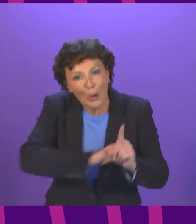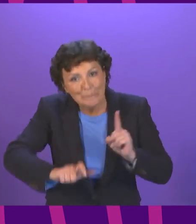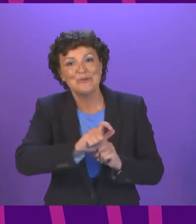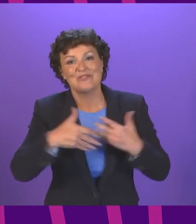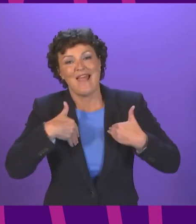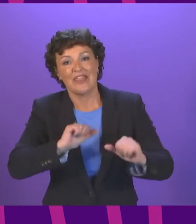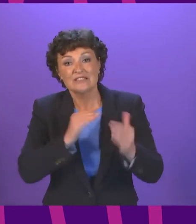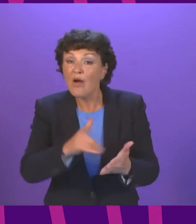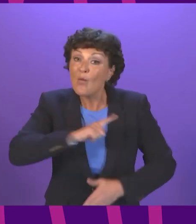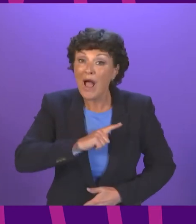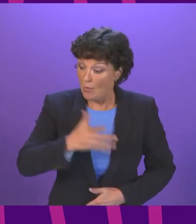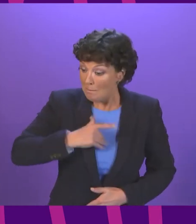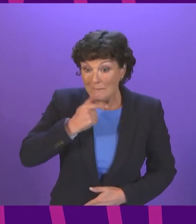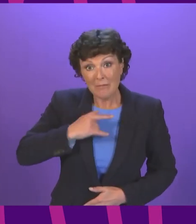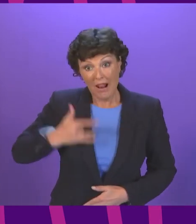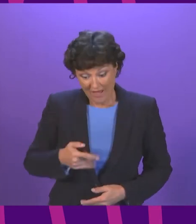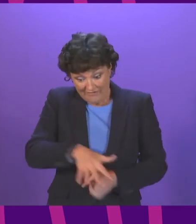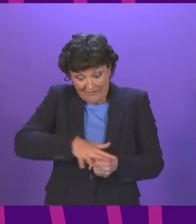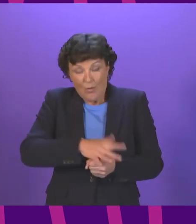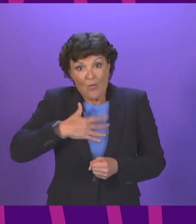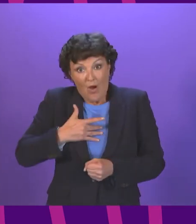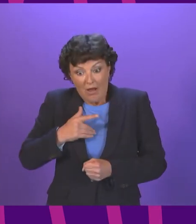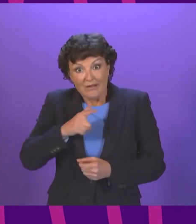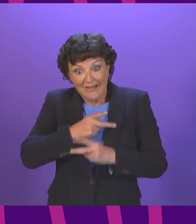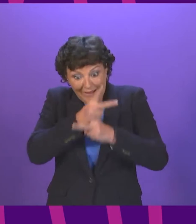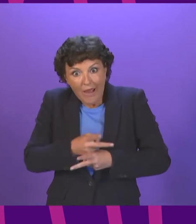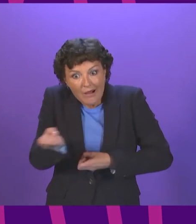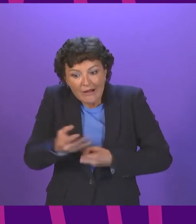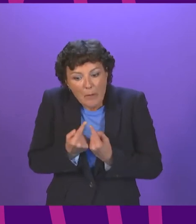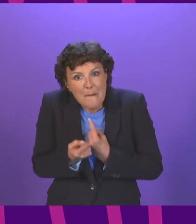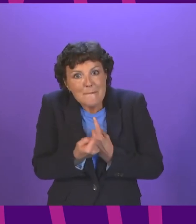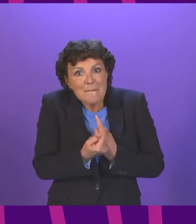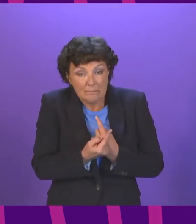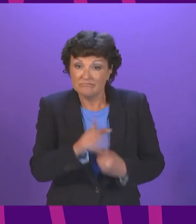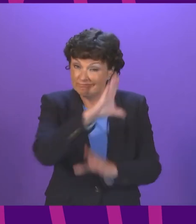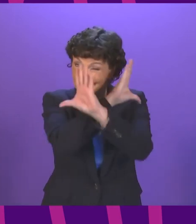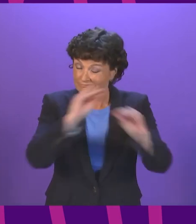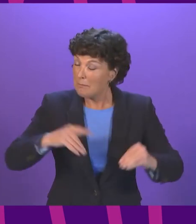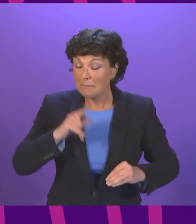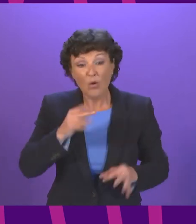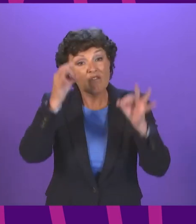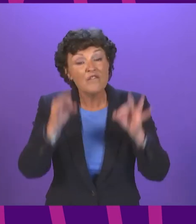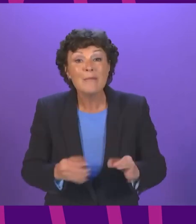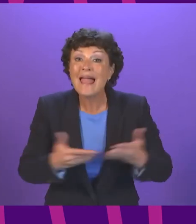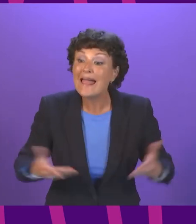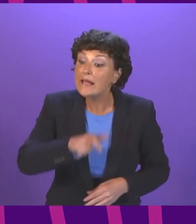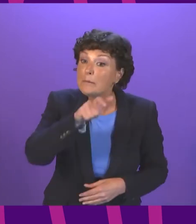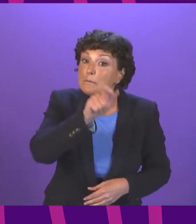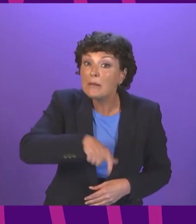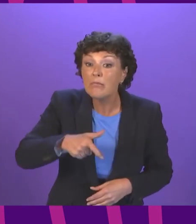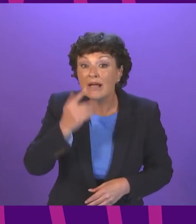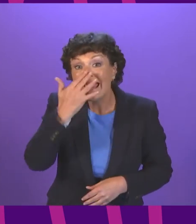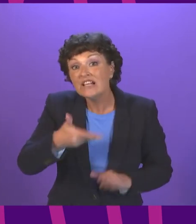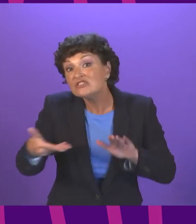more care is delivered closer to home. And I can confirm that having already removed dental charges for everyone under 26